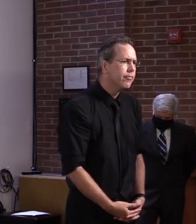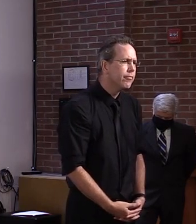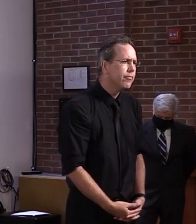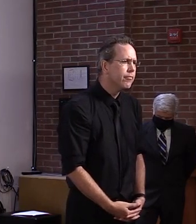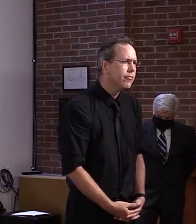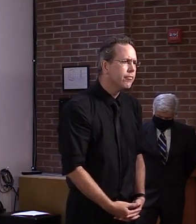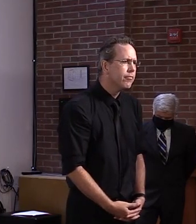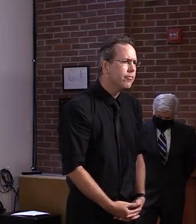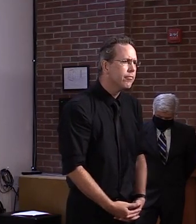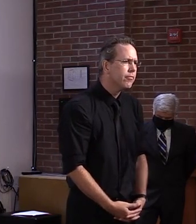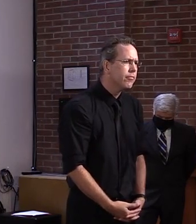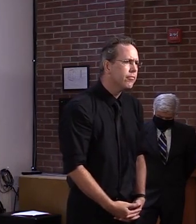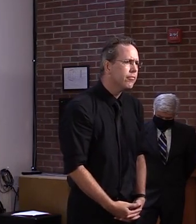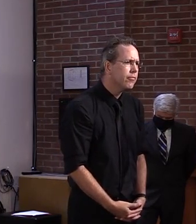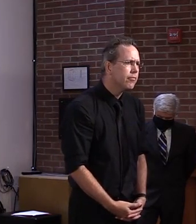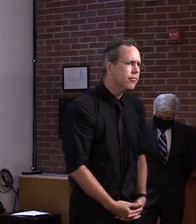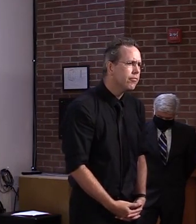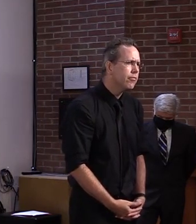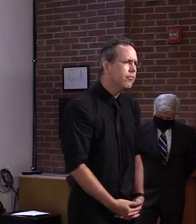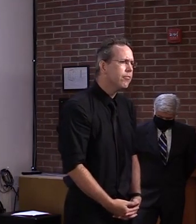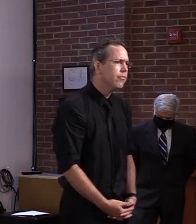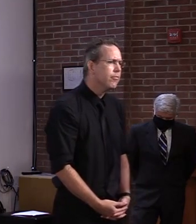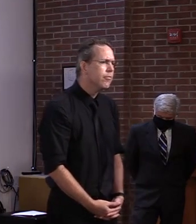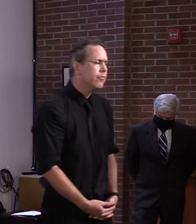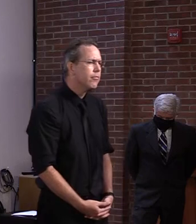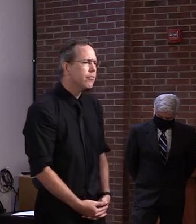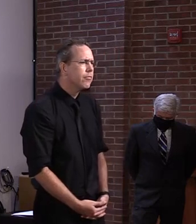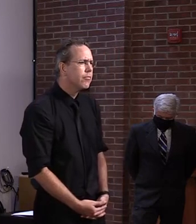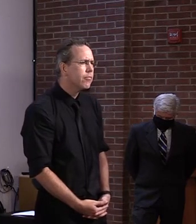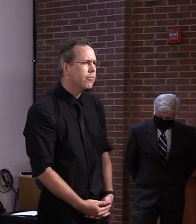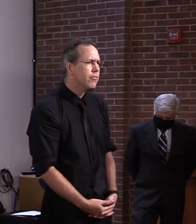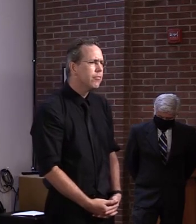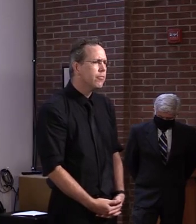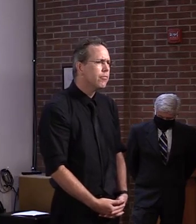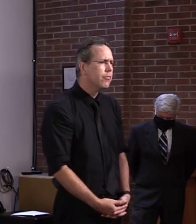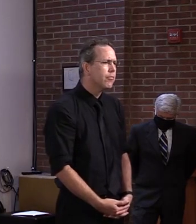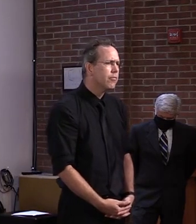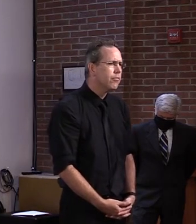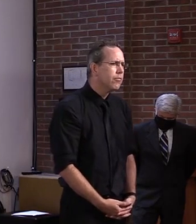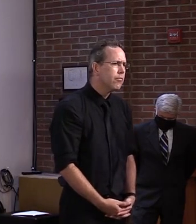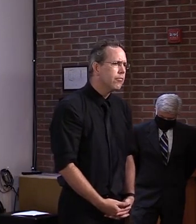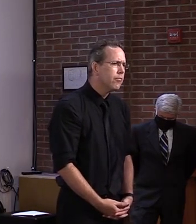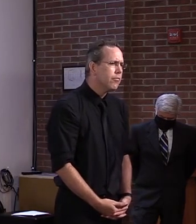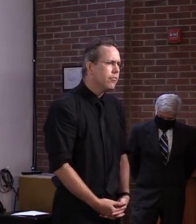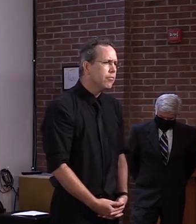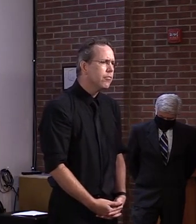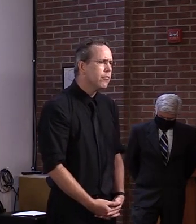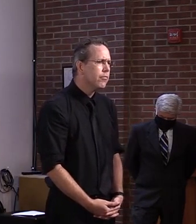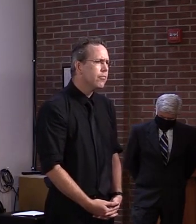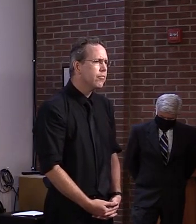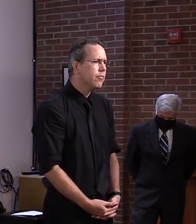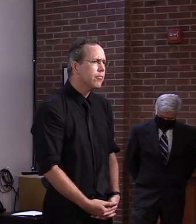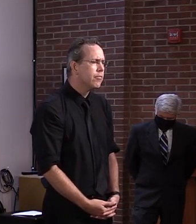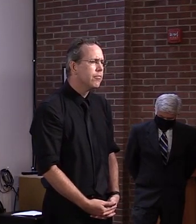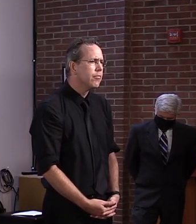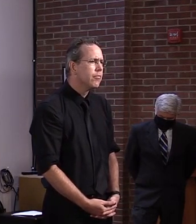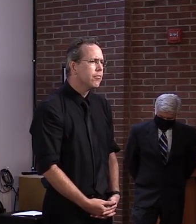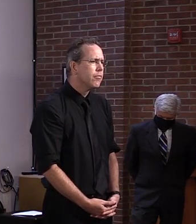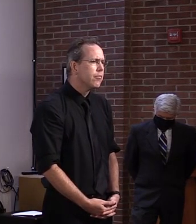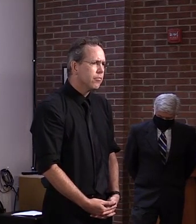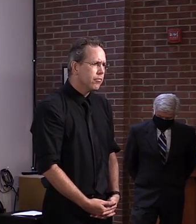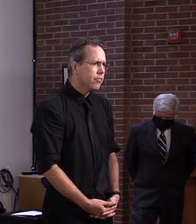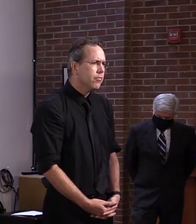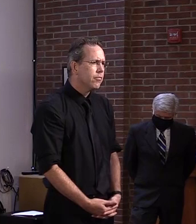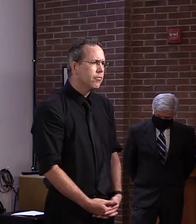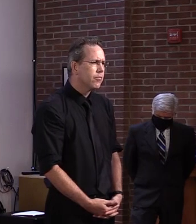the State of Connecticut had 60 false positives, using the Thermo Fisher PCR platform that, uh, Vermont State